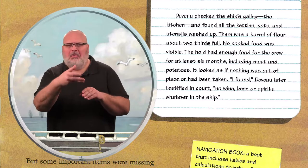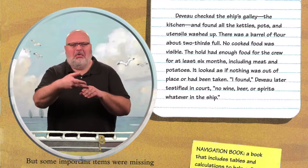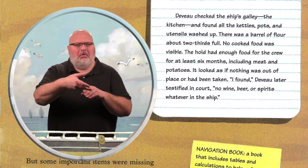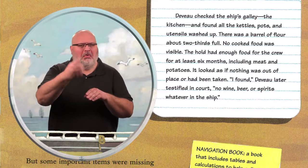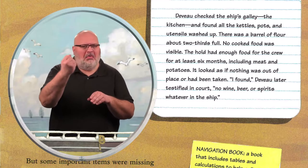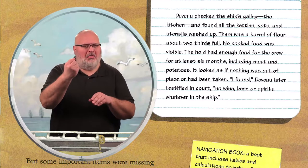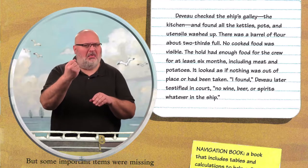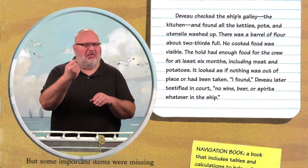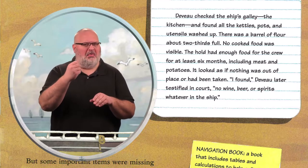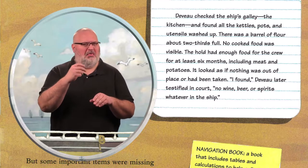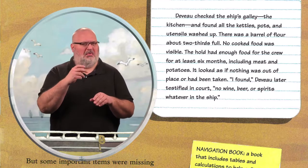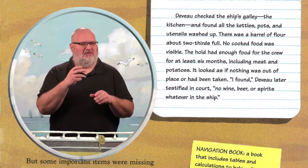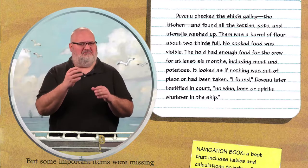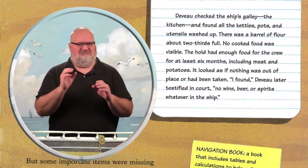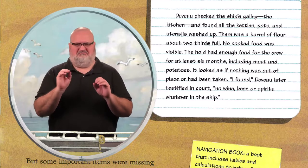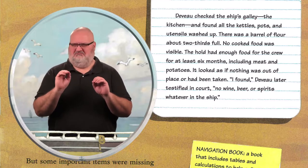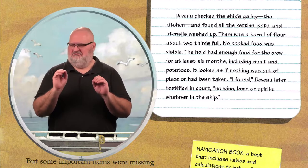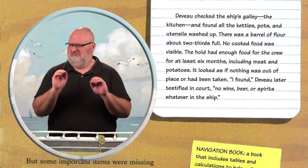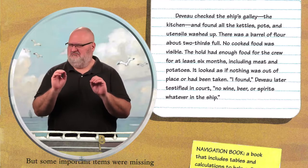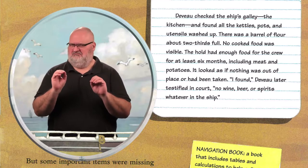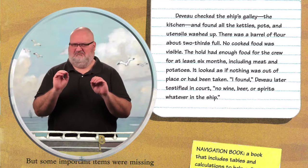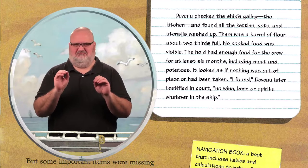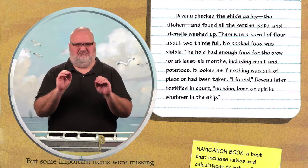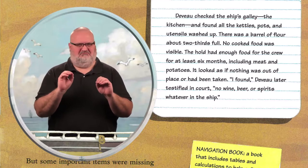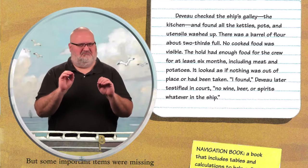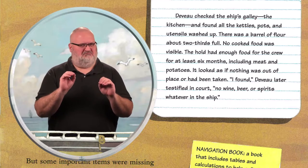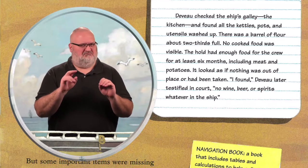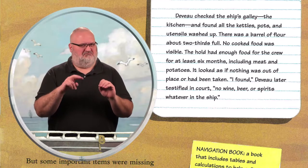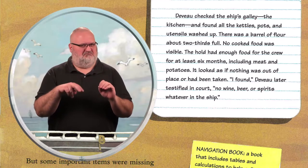It looked as if nothing was out of place or had been taken.